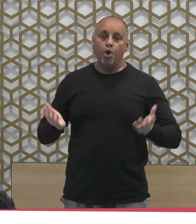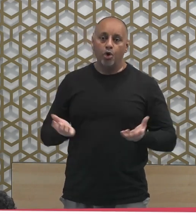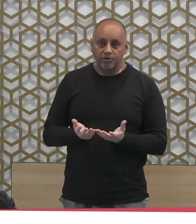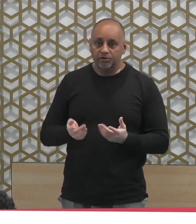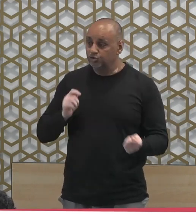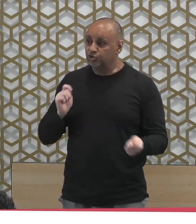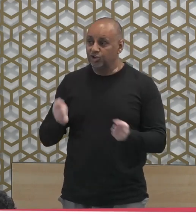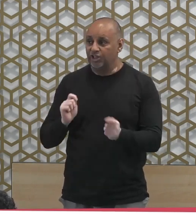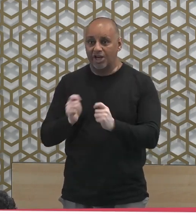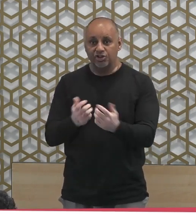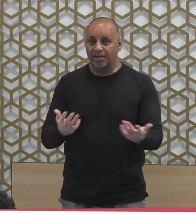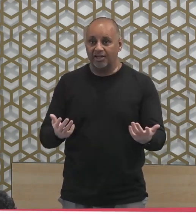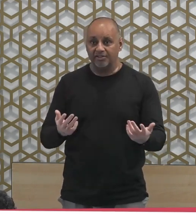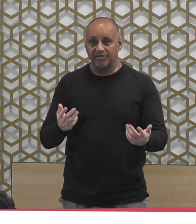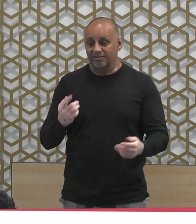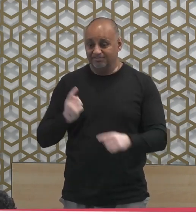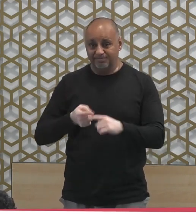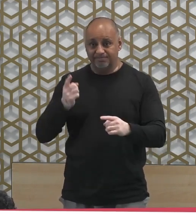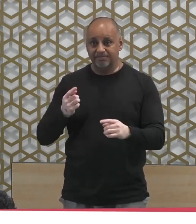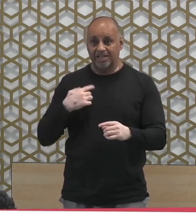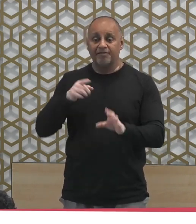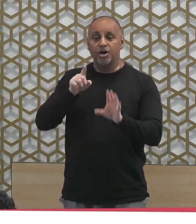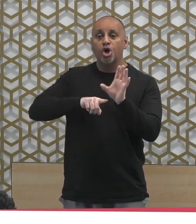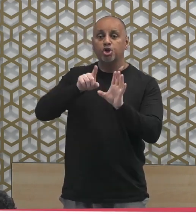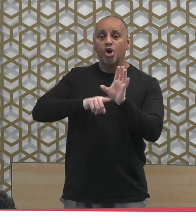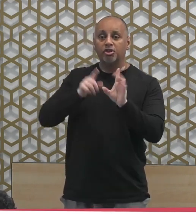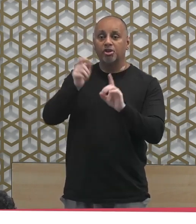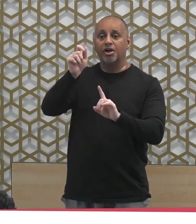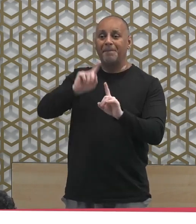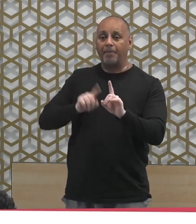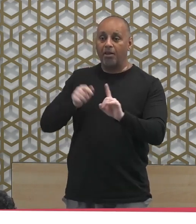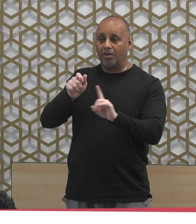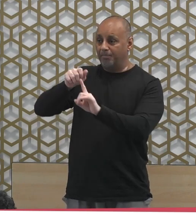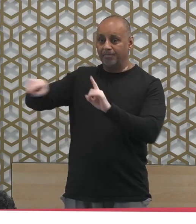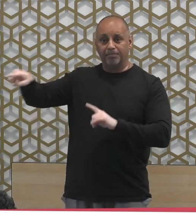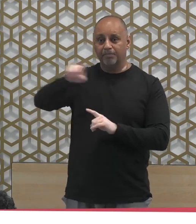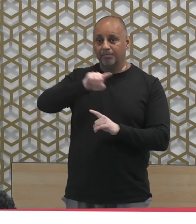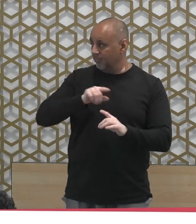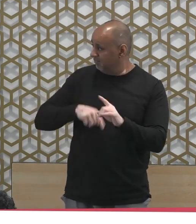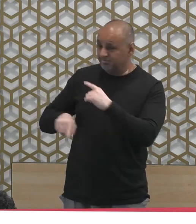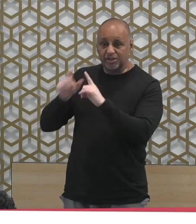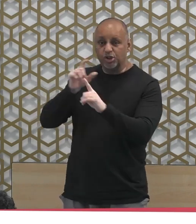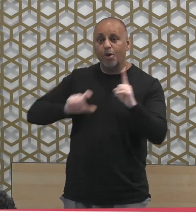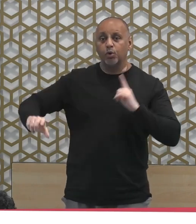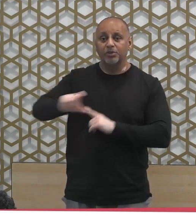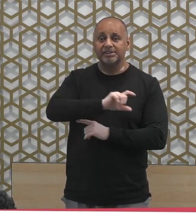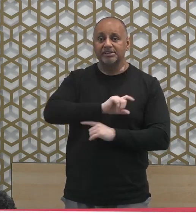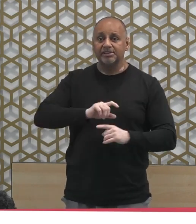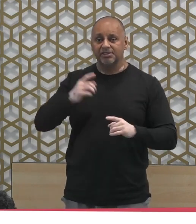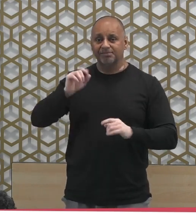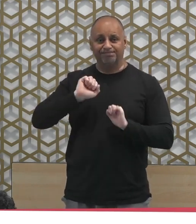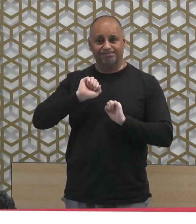our shabab, our youth. They may understand the world and for sure understand the world differently from us as parents.